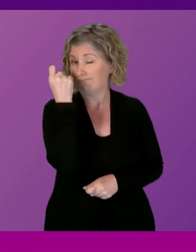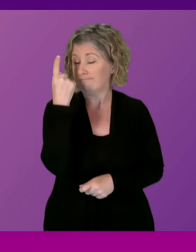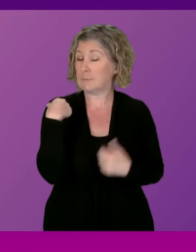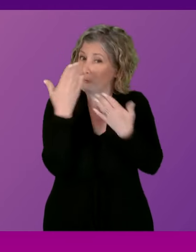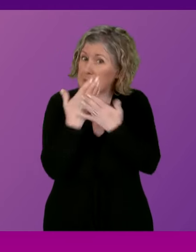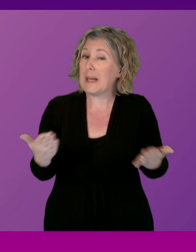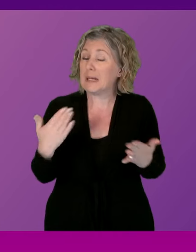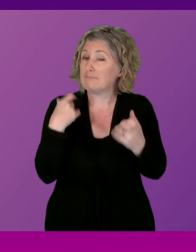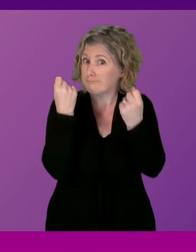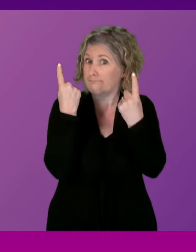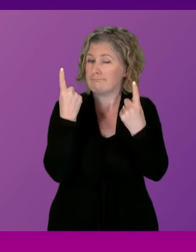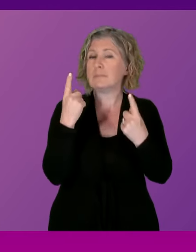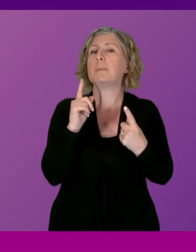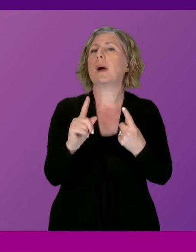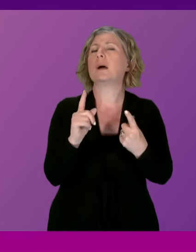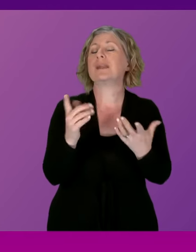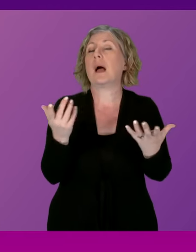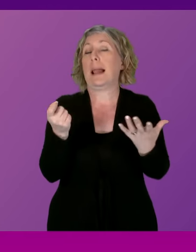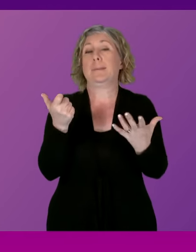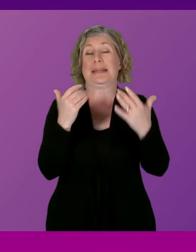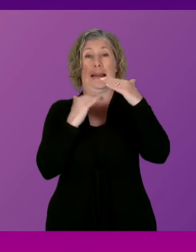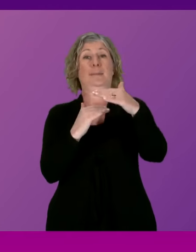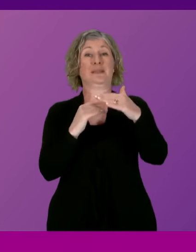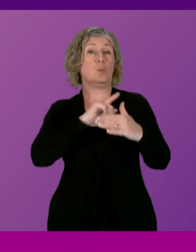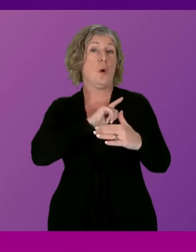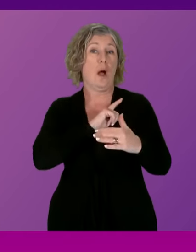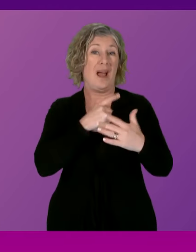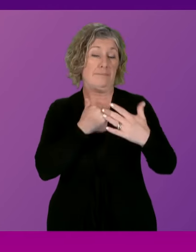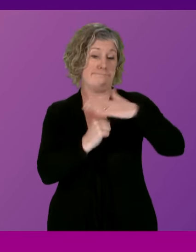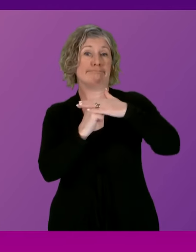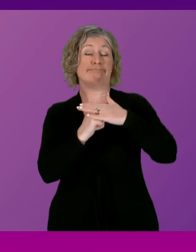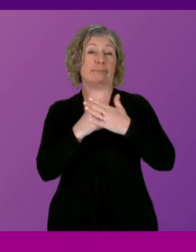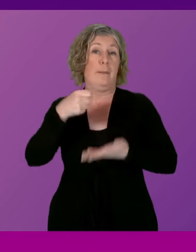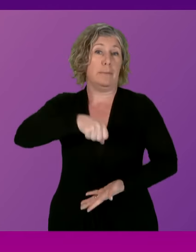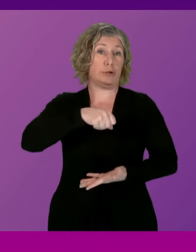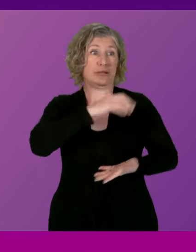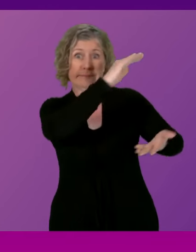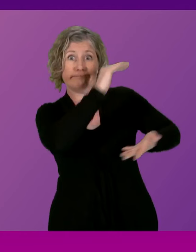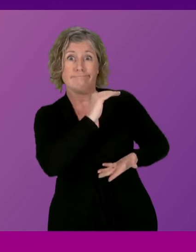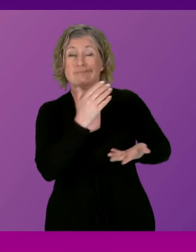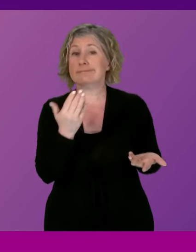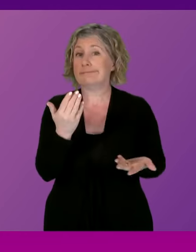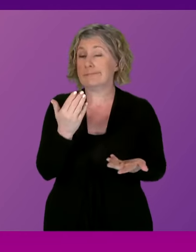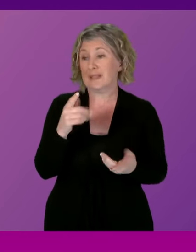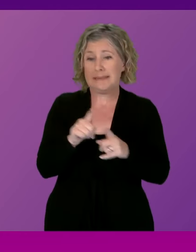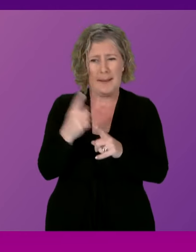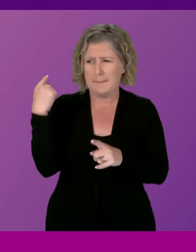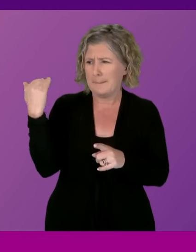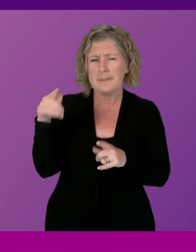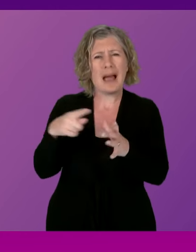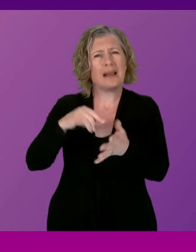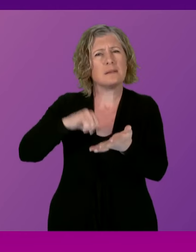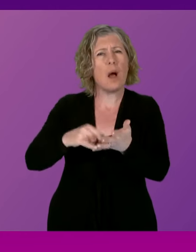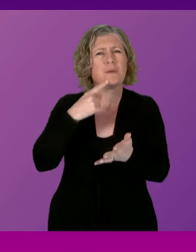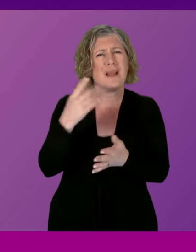that. We are of course constrained by our budget and of course I will remind Jackie Bailey that it was Anna Sauer or her colleague who said that he was